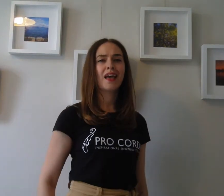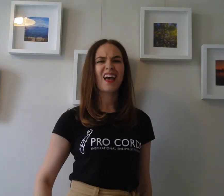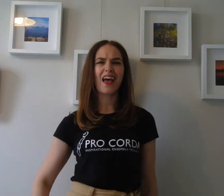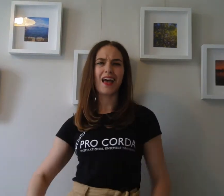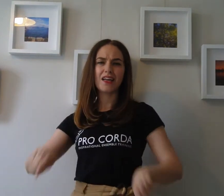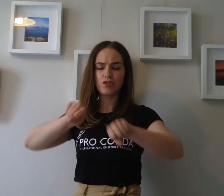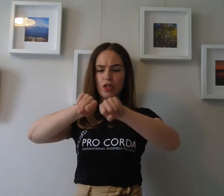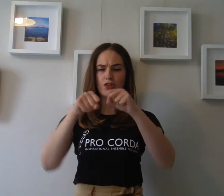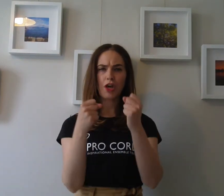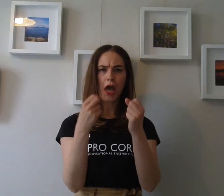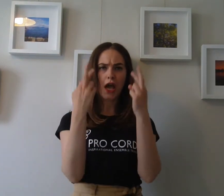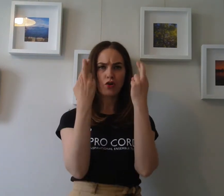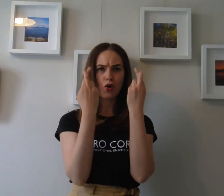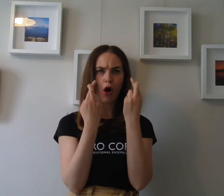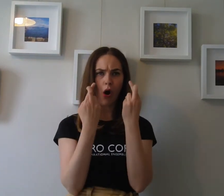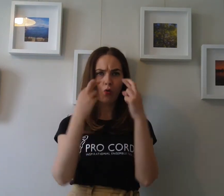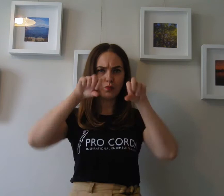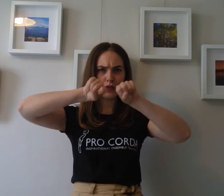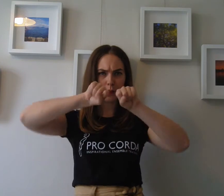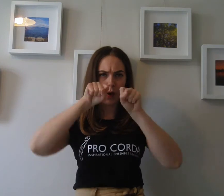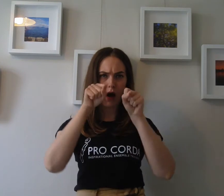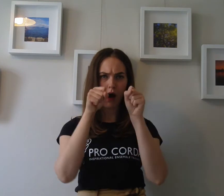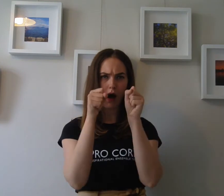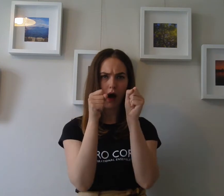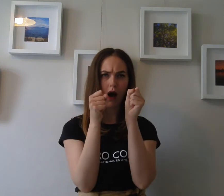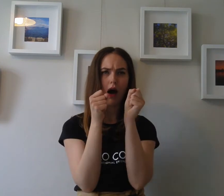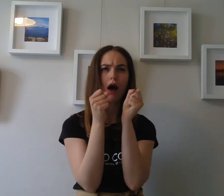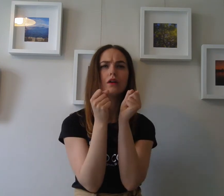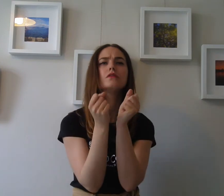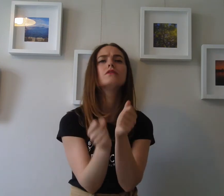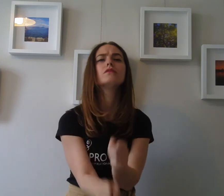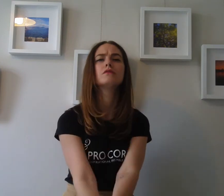As they tear your open heart.